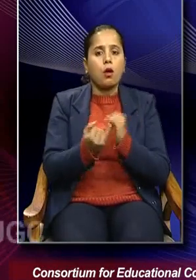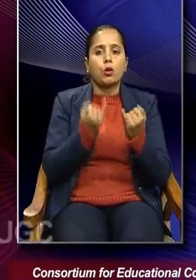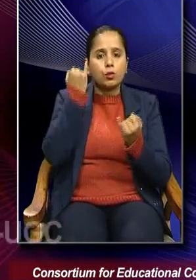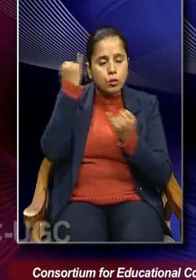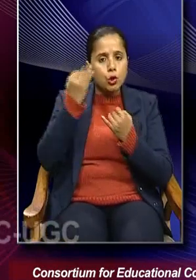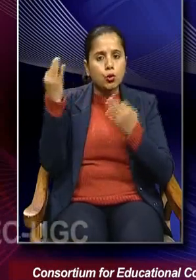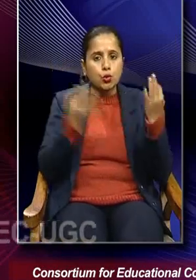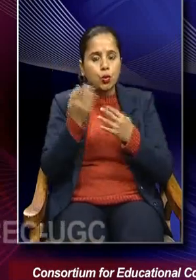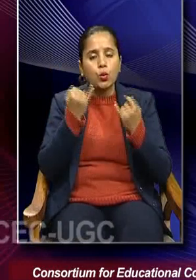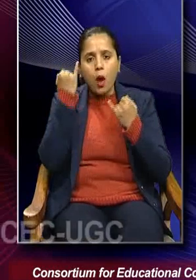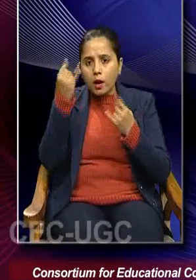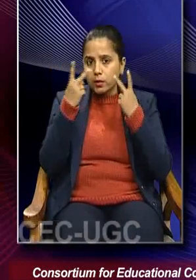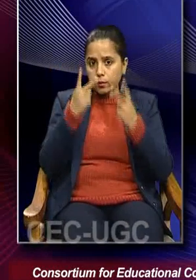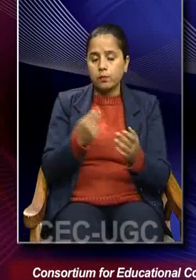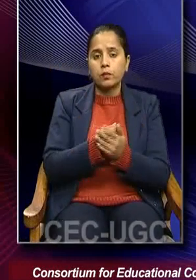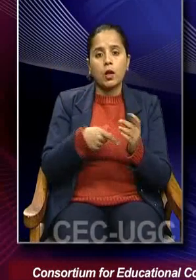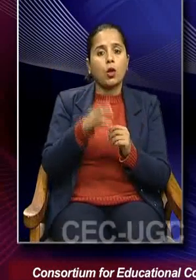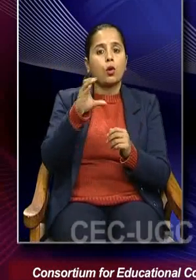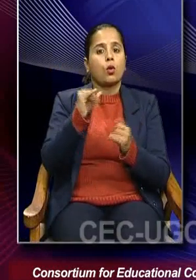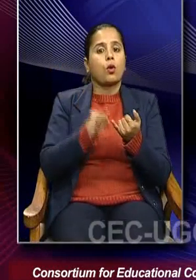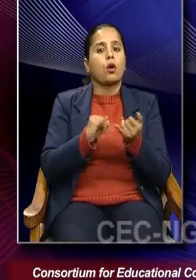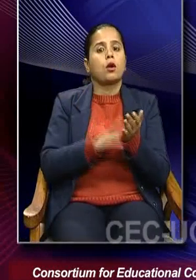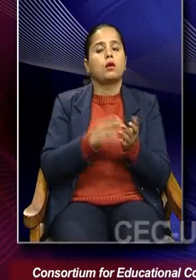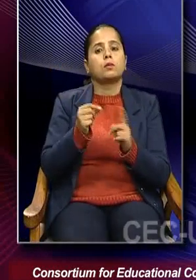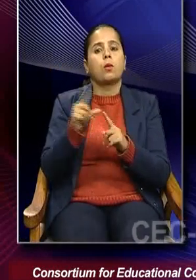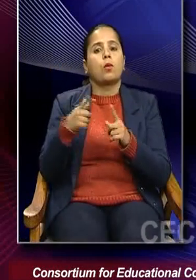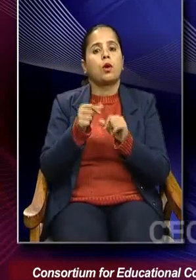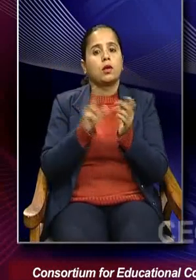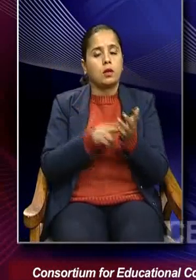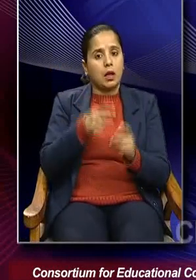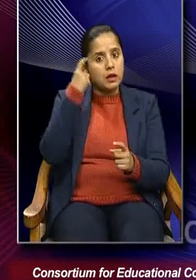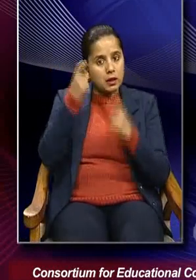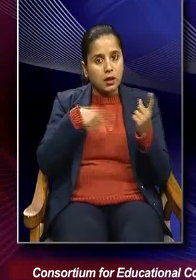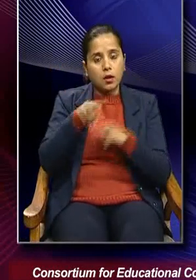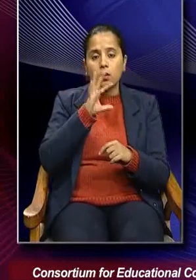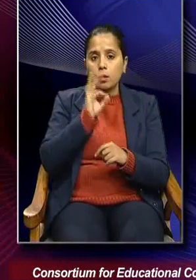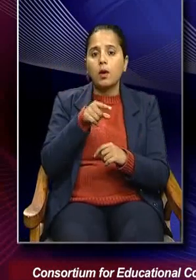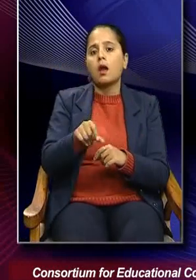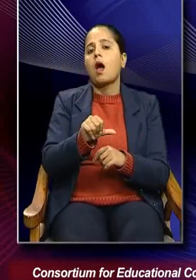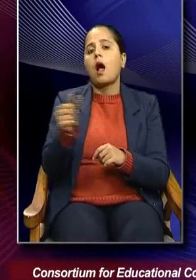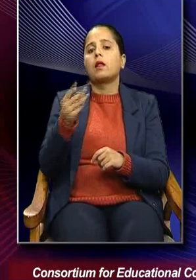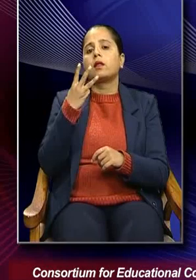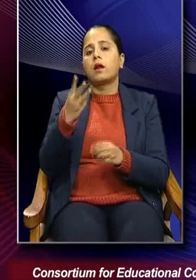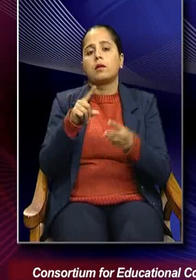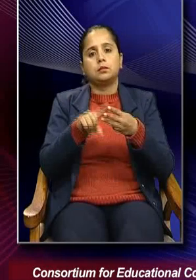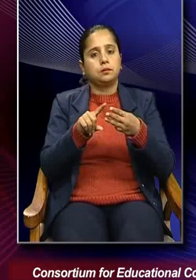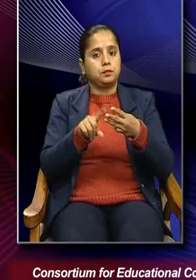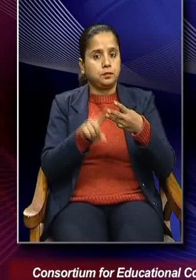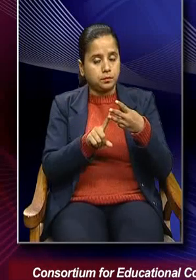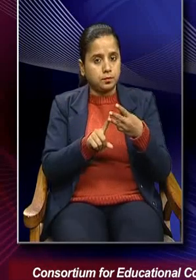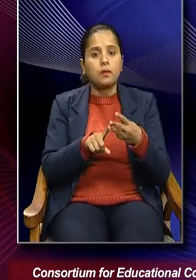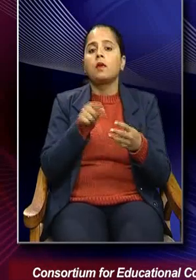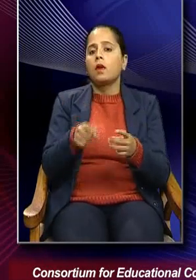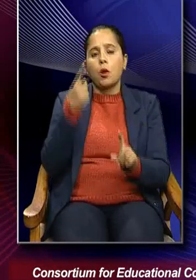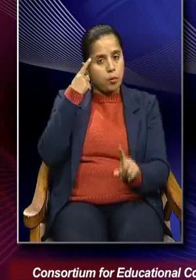new ideas. A cosmopolitan way of thinking complements other three motives as motive